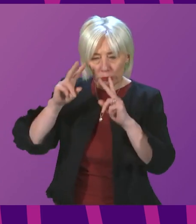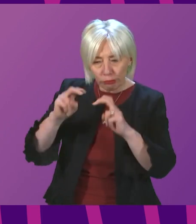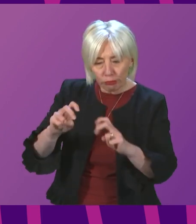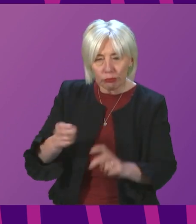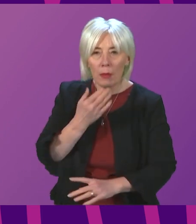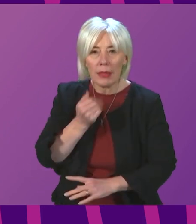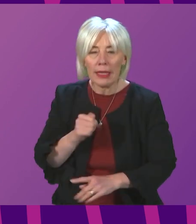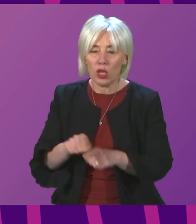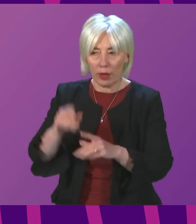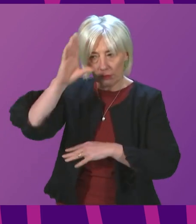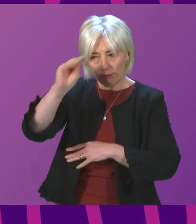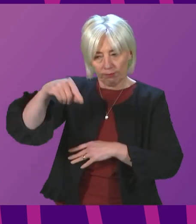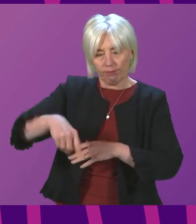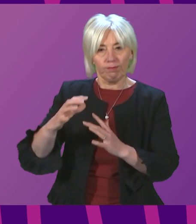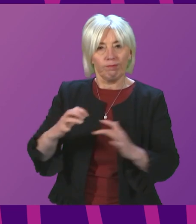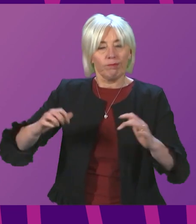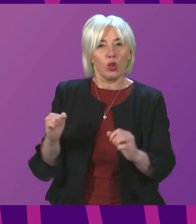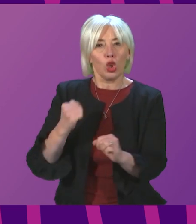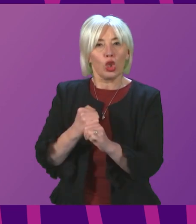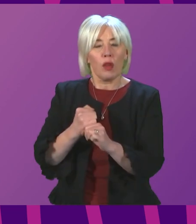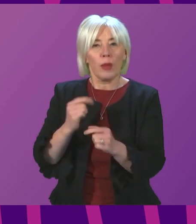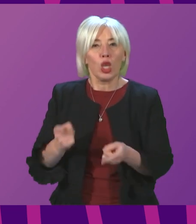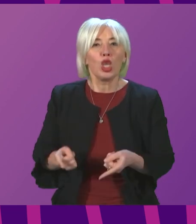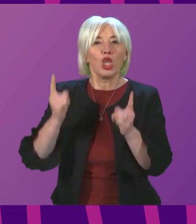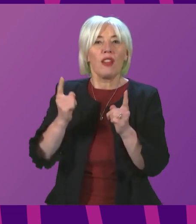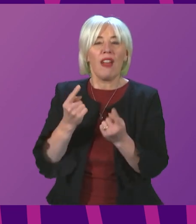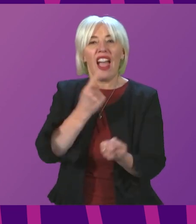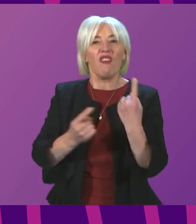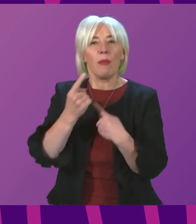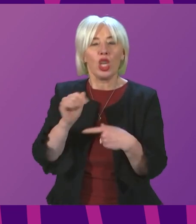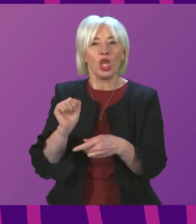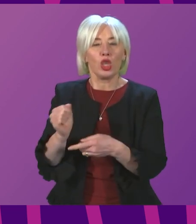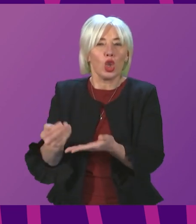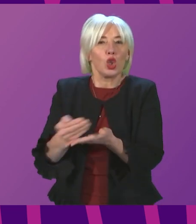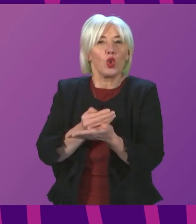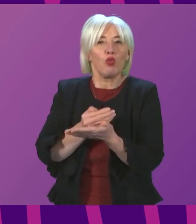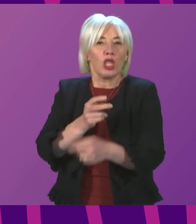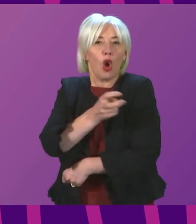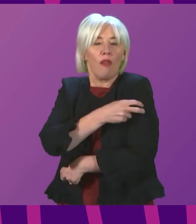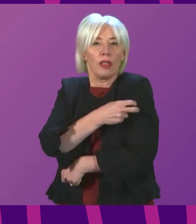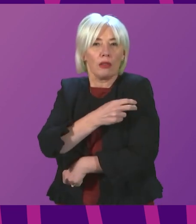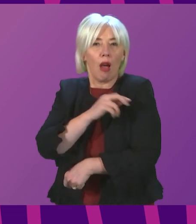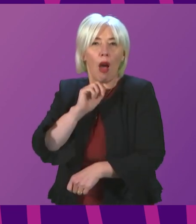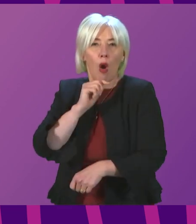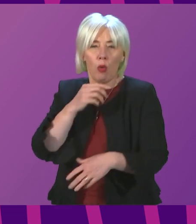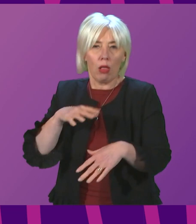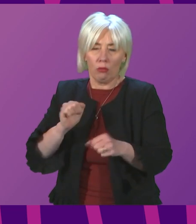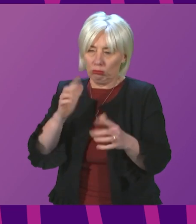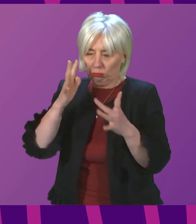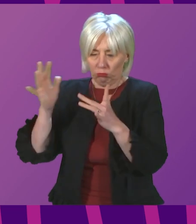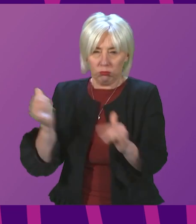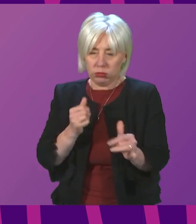and I can advise the Chamber that the Scottish Government's Chief Information Security Officer will be undertaking appropriate